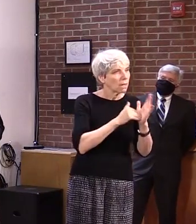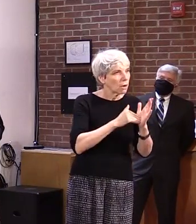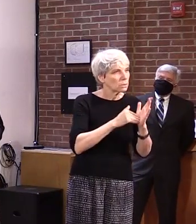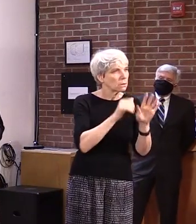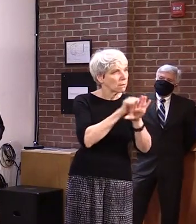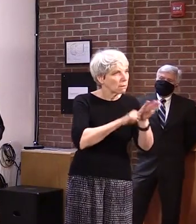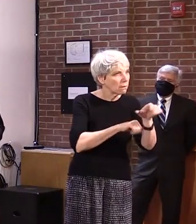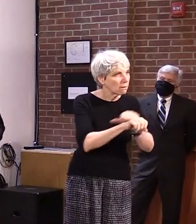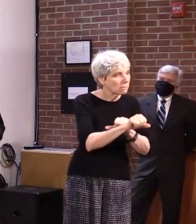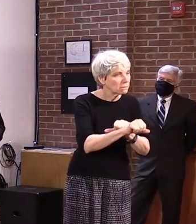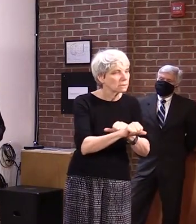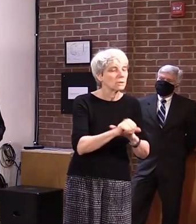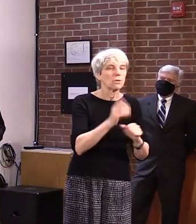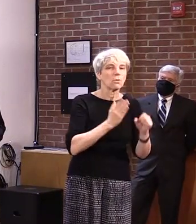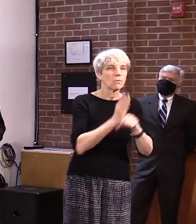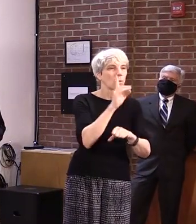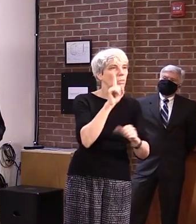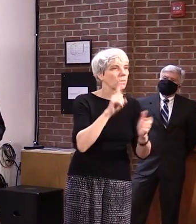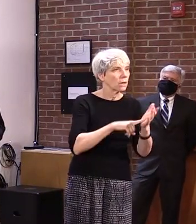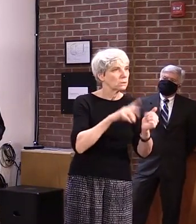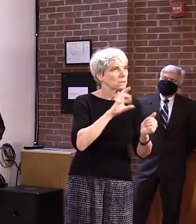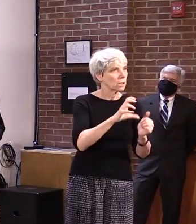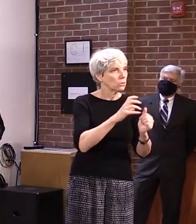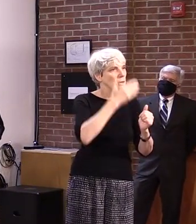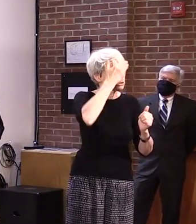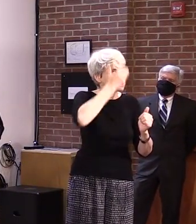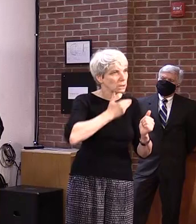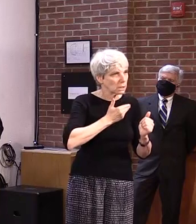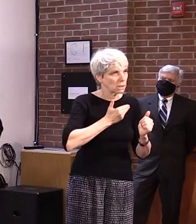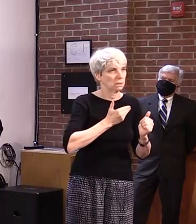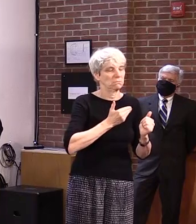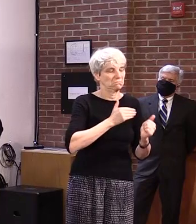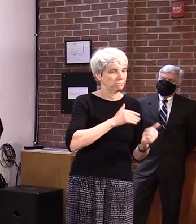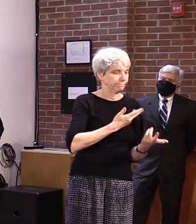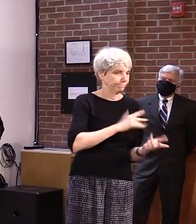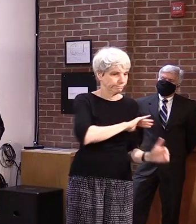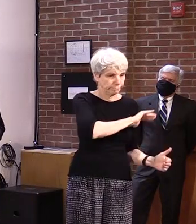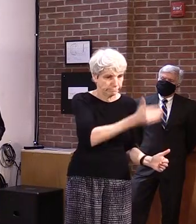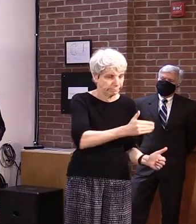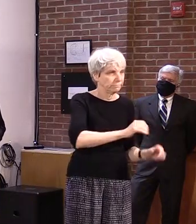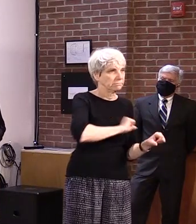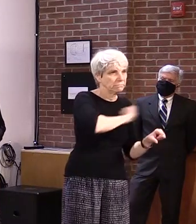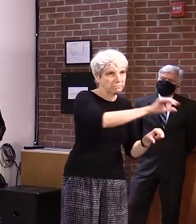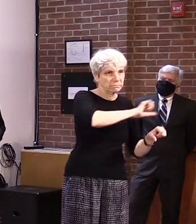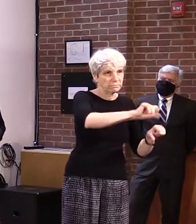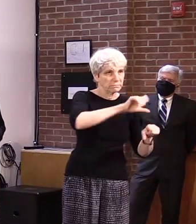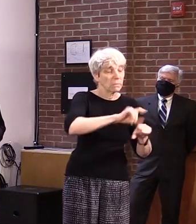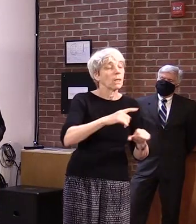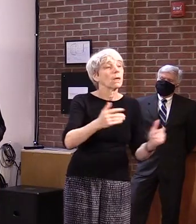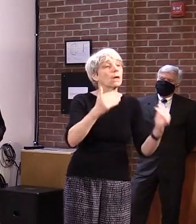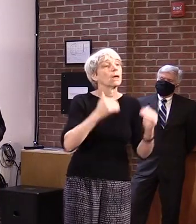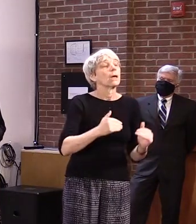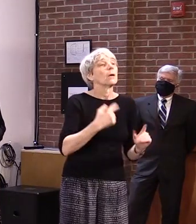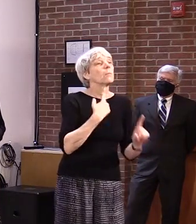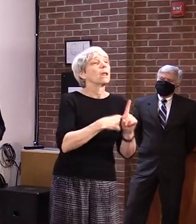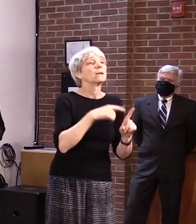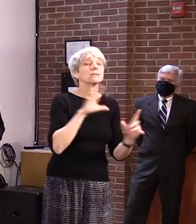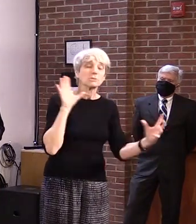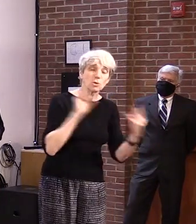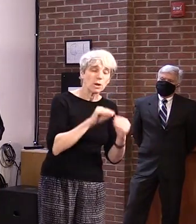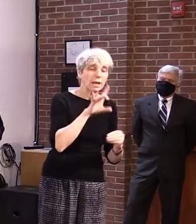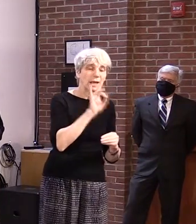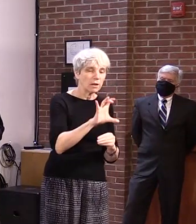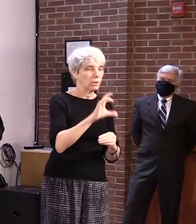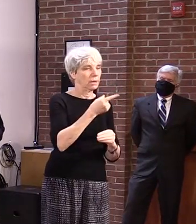of gloves, and over 1,600 face shields. We are providing nearly 800 gallons of hand sanitizer